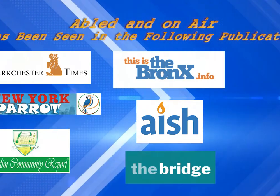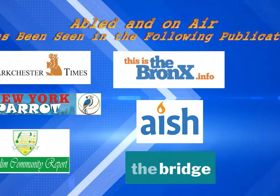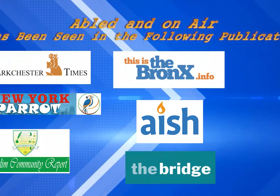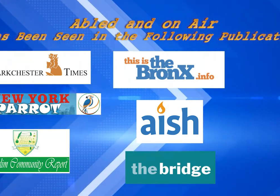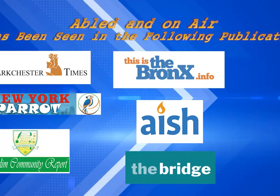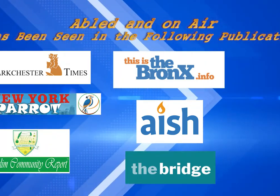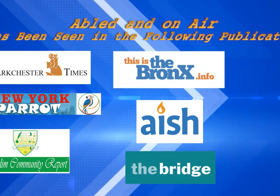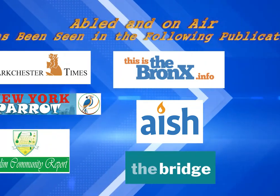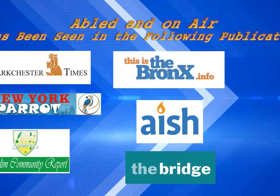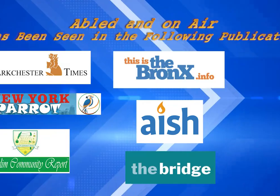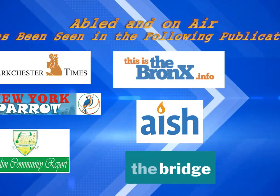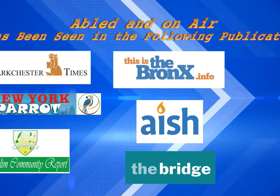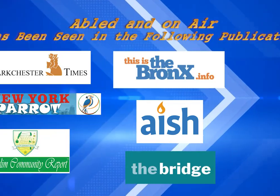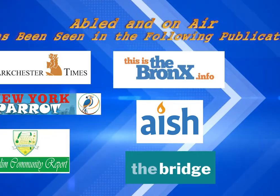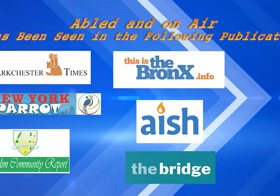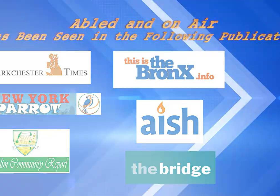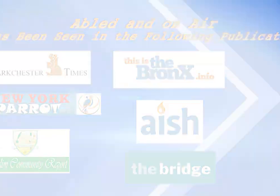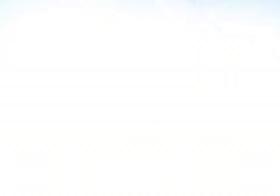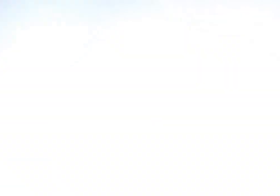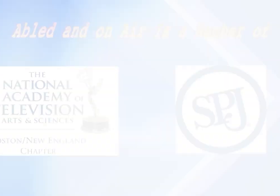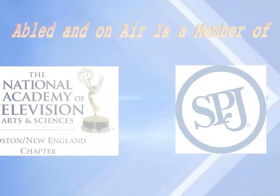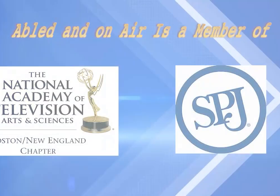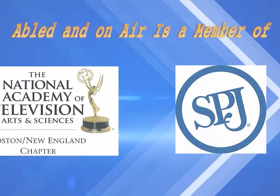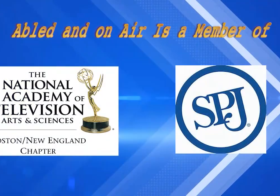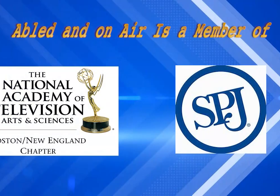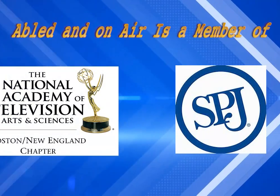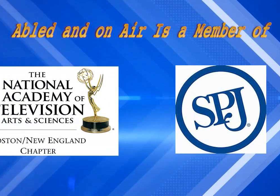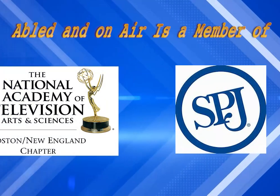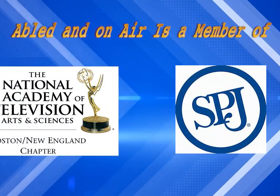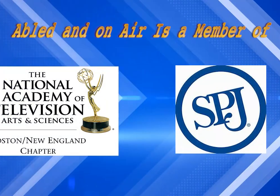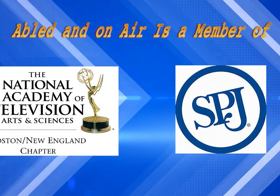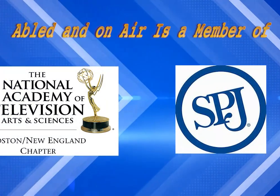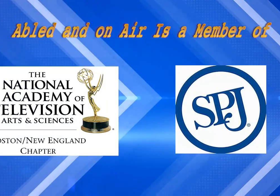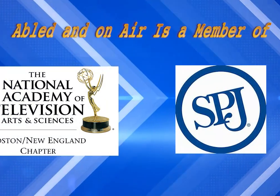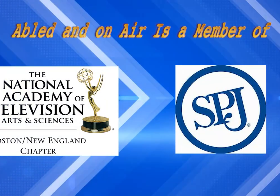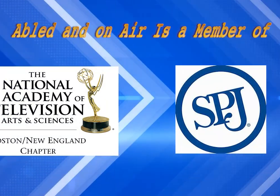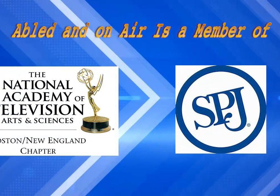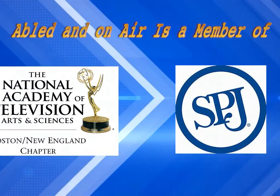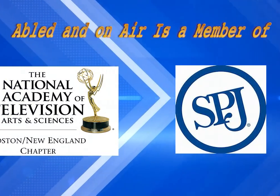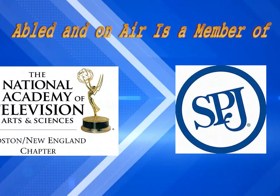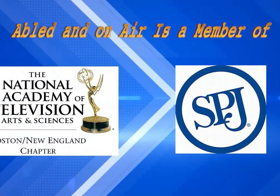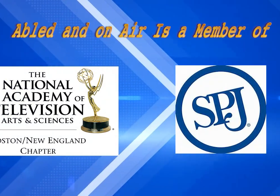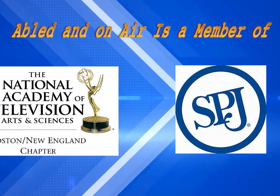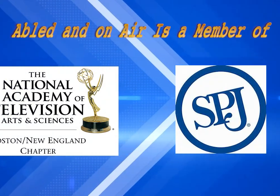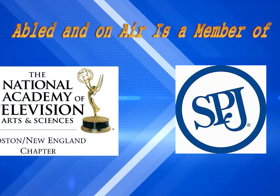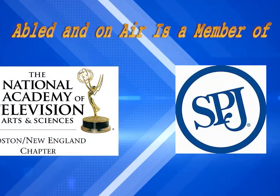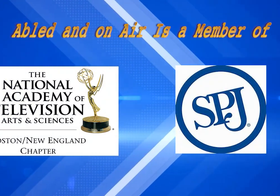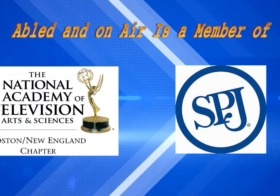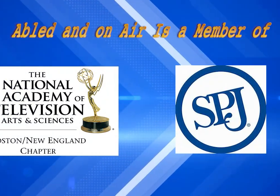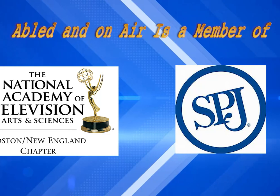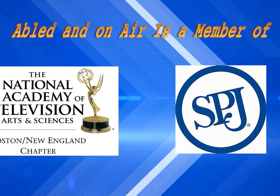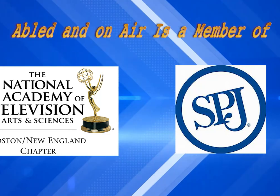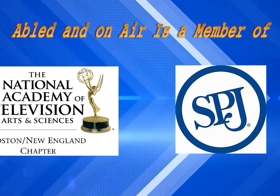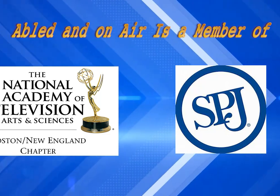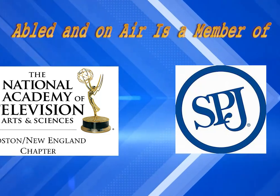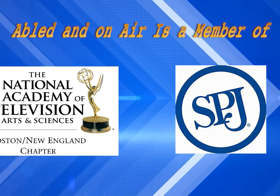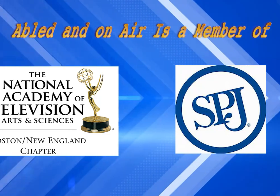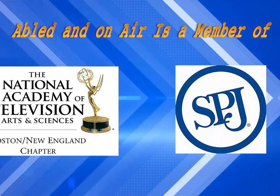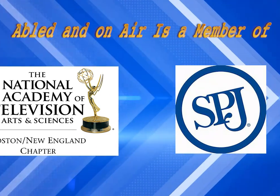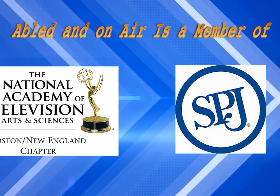the Montpelier Bridge. Ableton on Air is part of the following organizations.